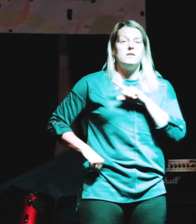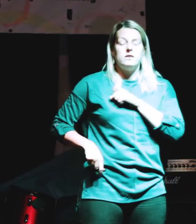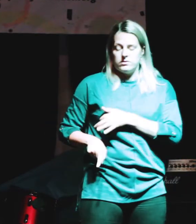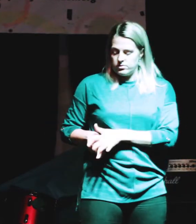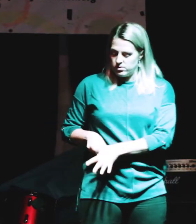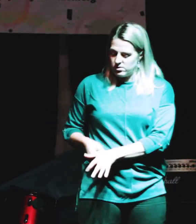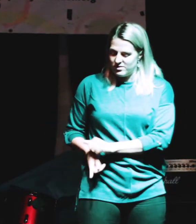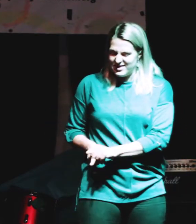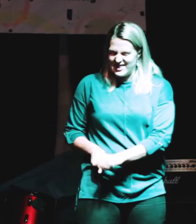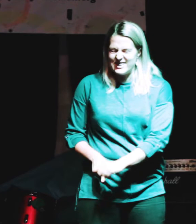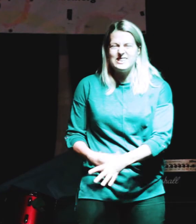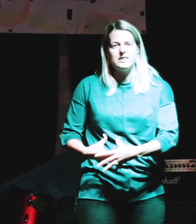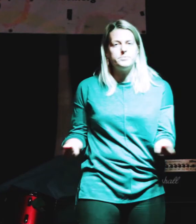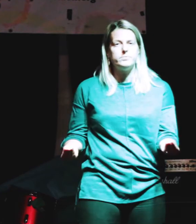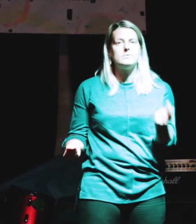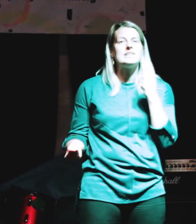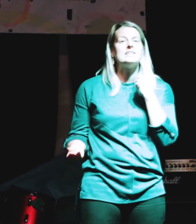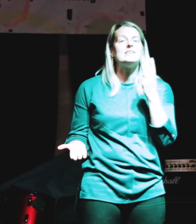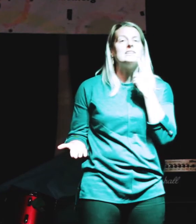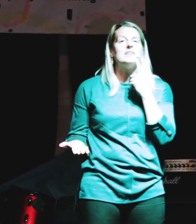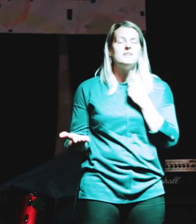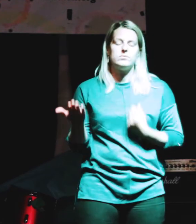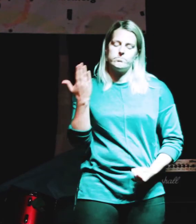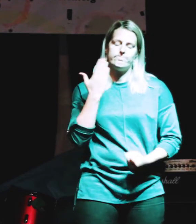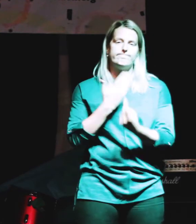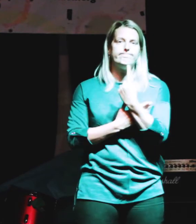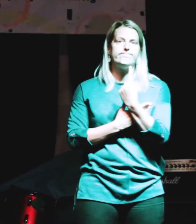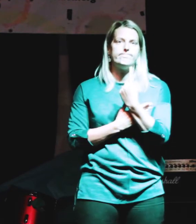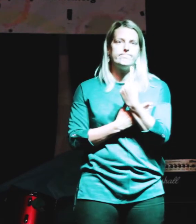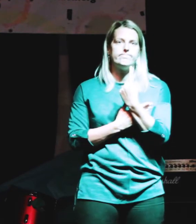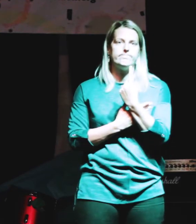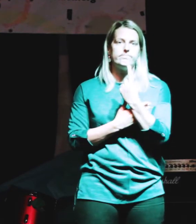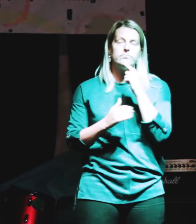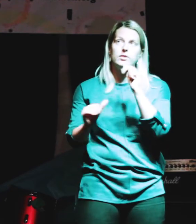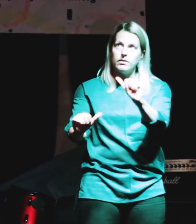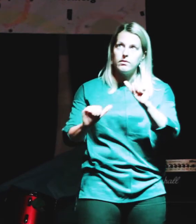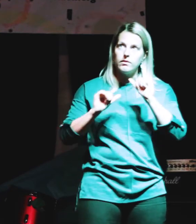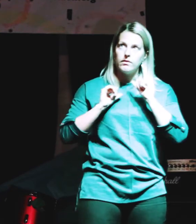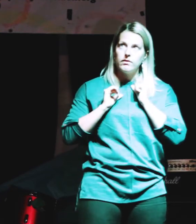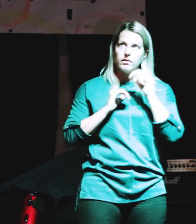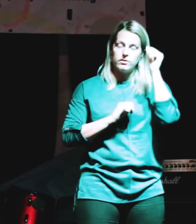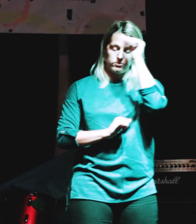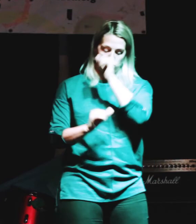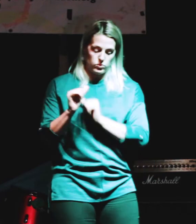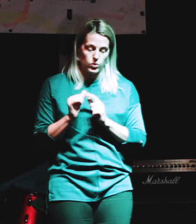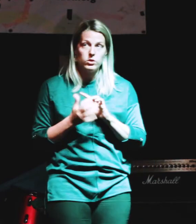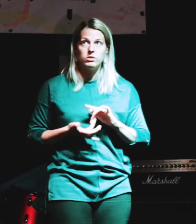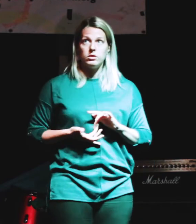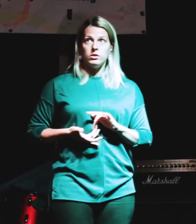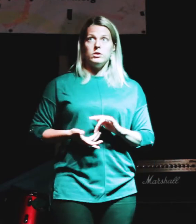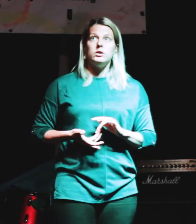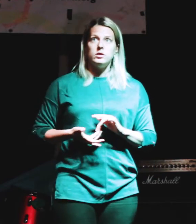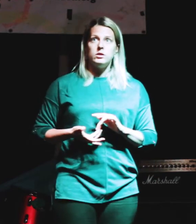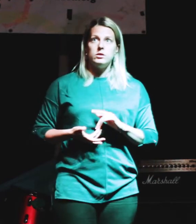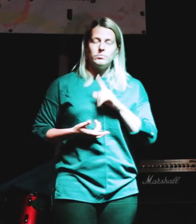we the prime cuts preserved for appetising presentation, and the process persists like Sisyphus,